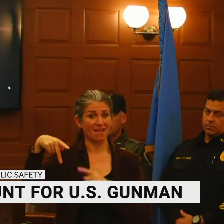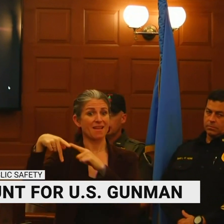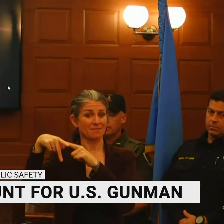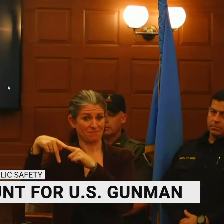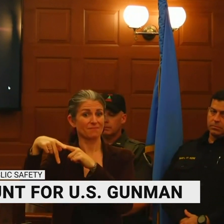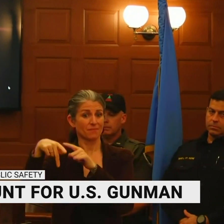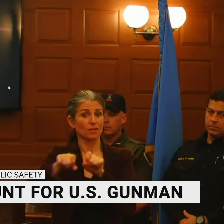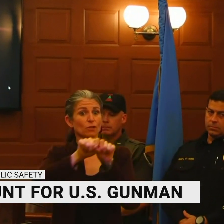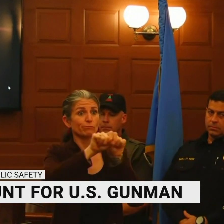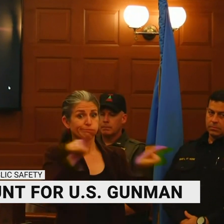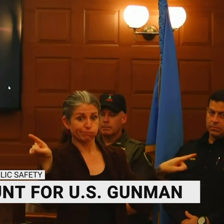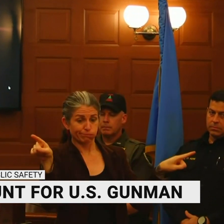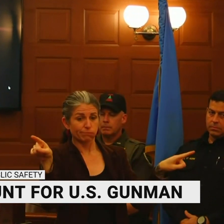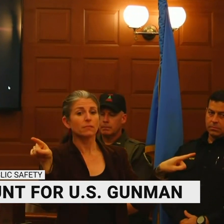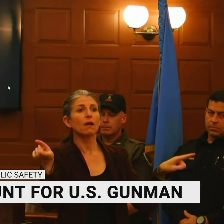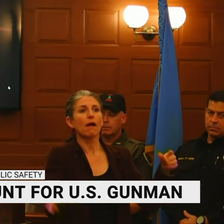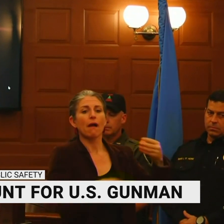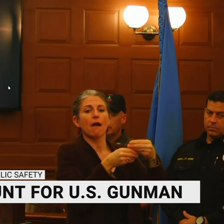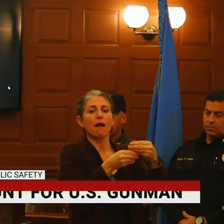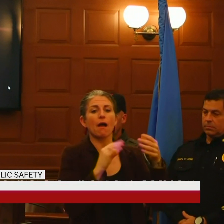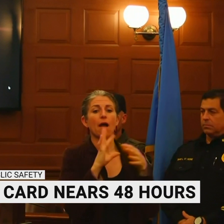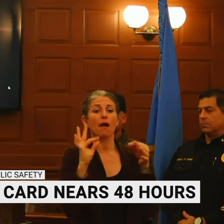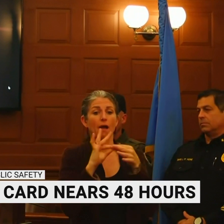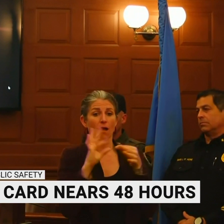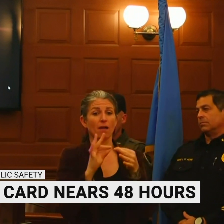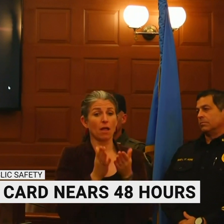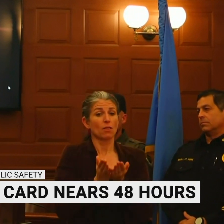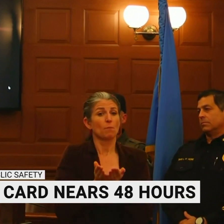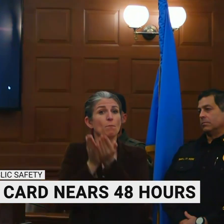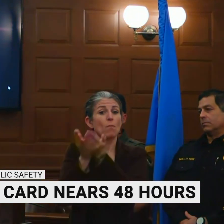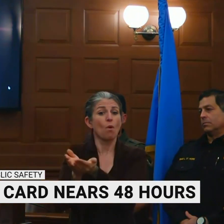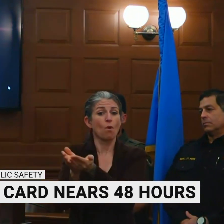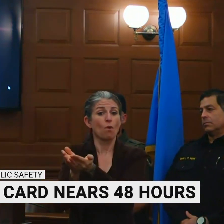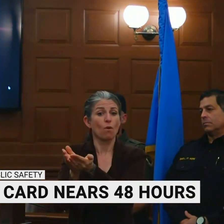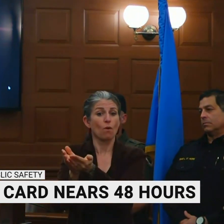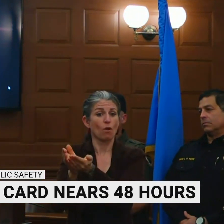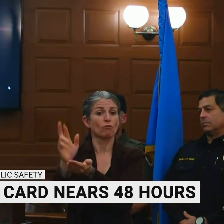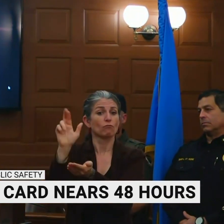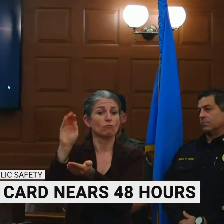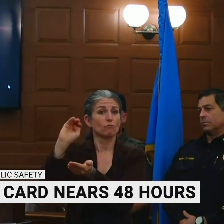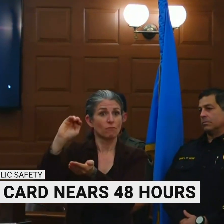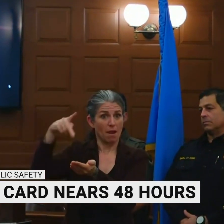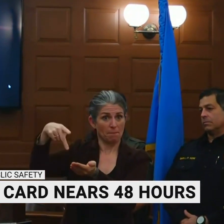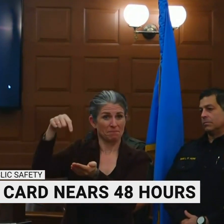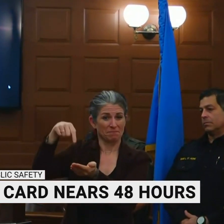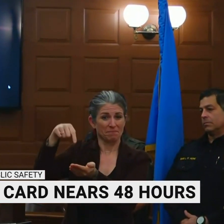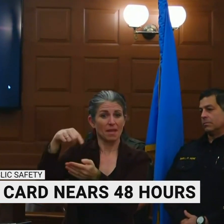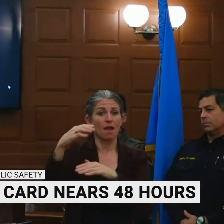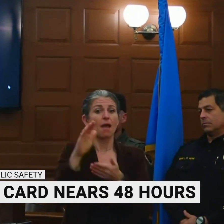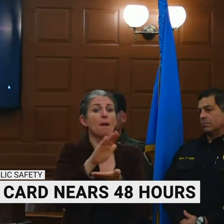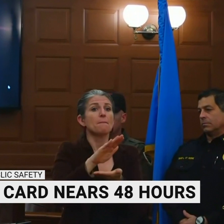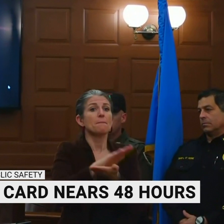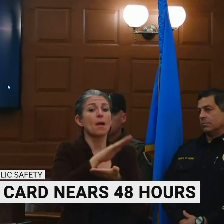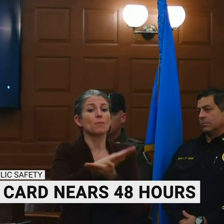the Jeb Scott boat ramp, the proper name there was the Paper Mills Trail and Miller Park boat launch. The